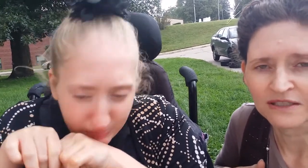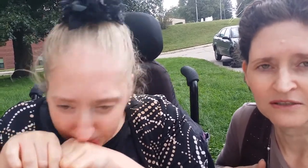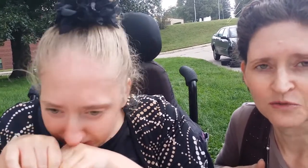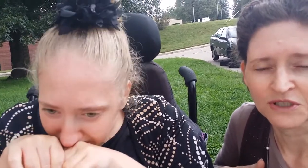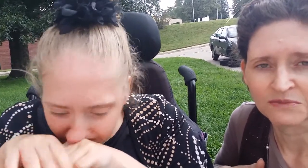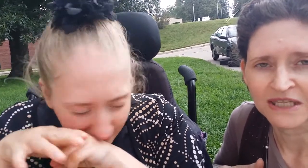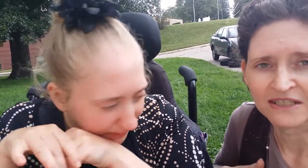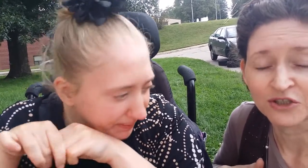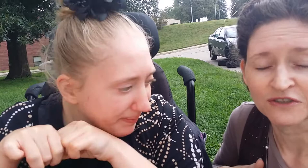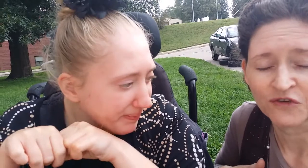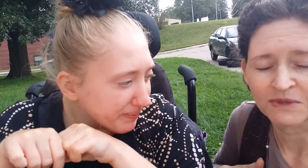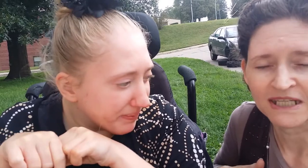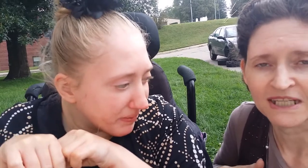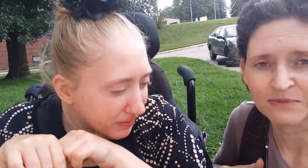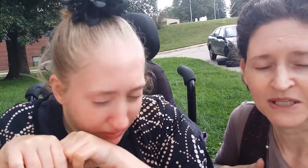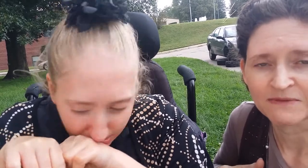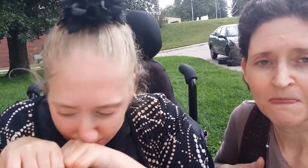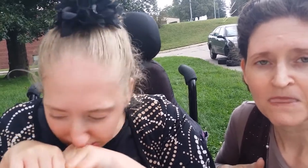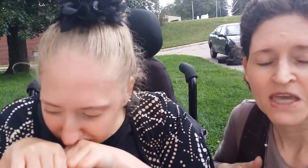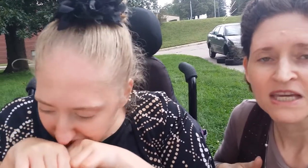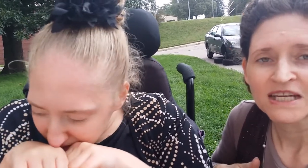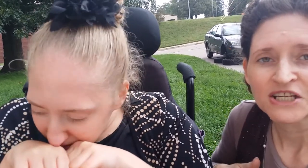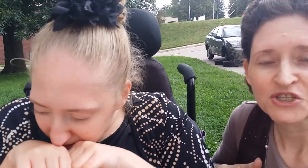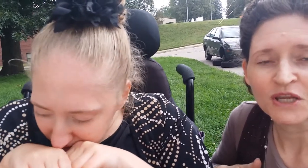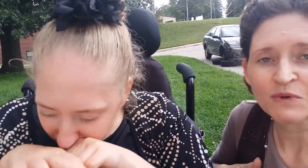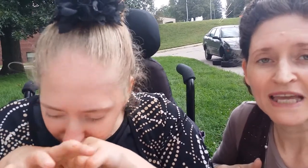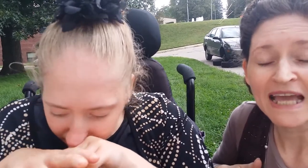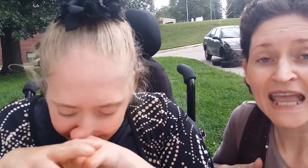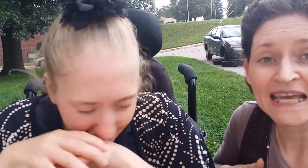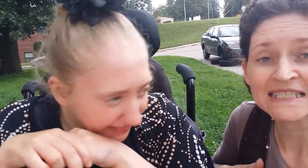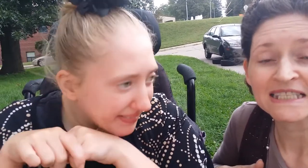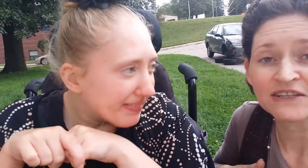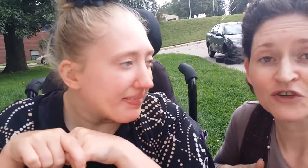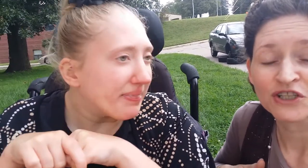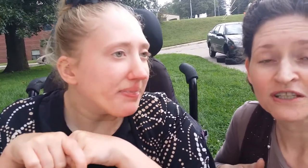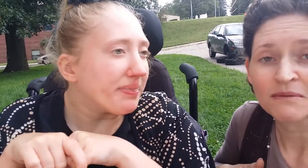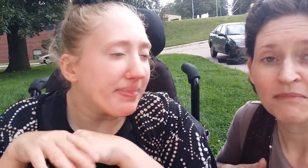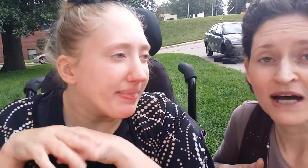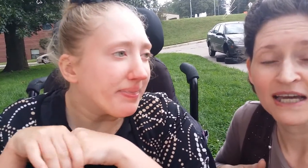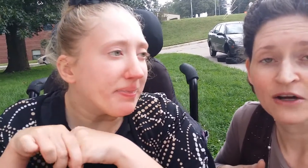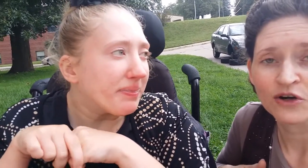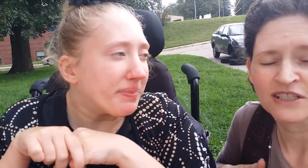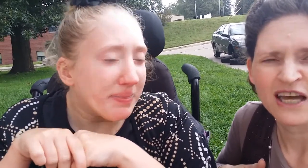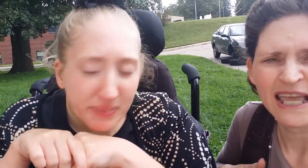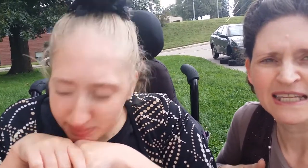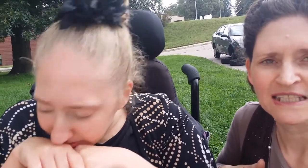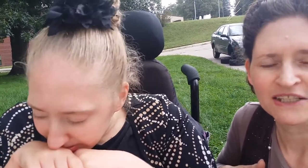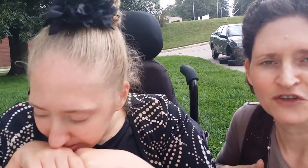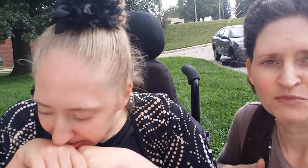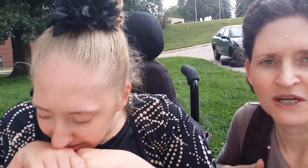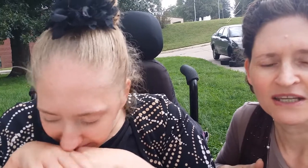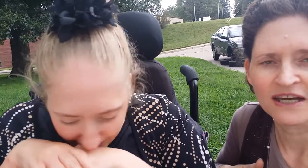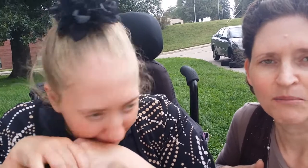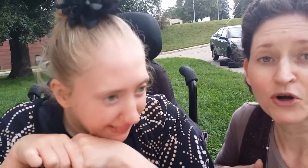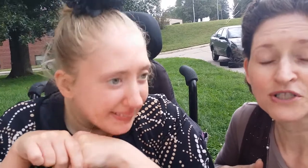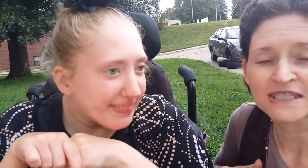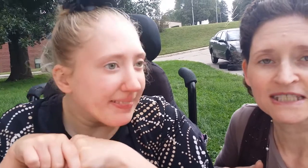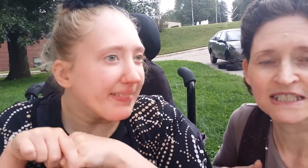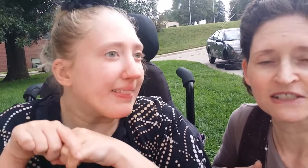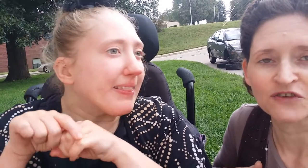wouldn't be good for me to get up in it. So, anyway, hand delivered my, or not hand delivered, but, um, personally delivered